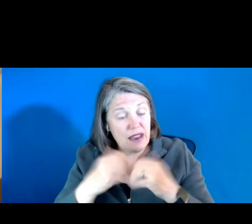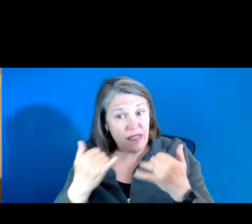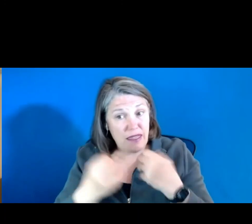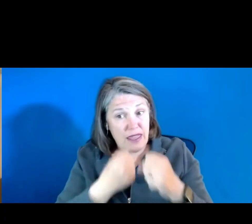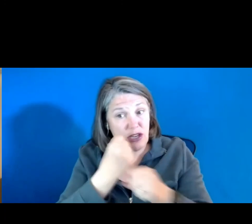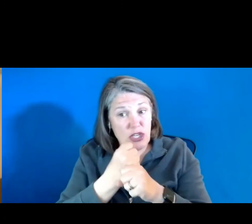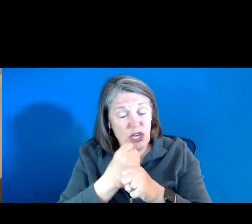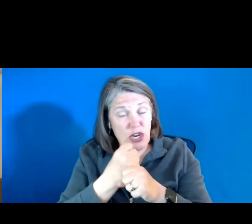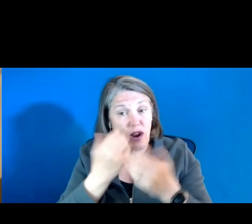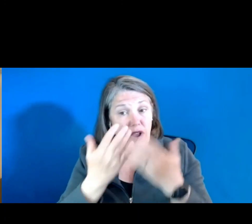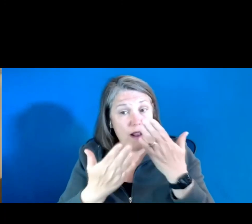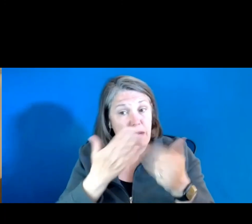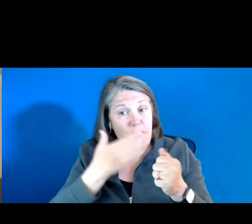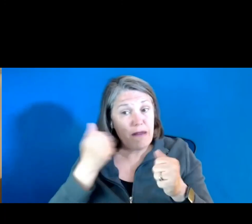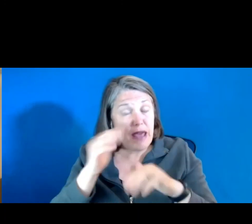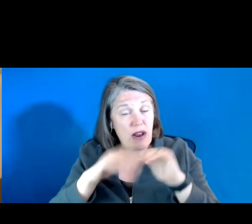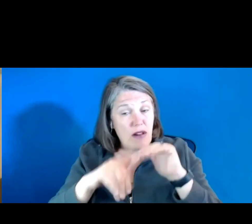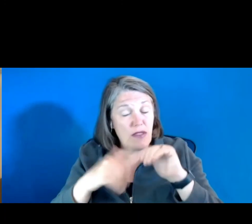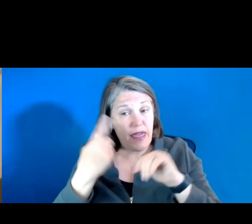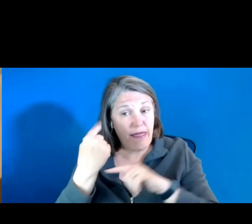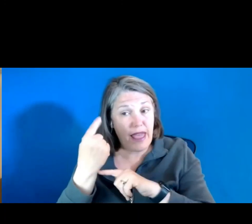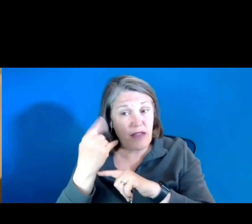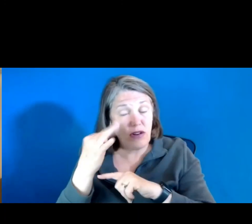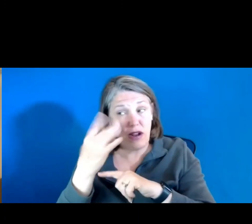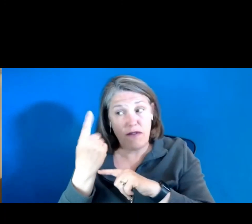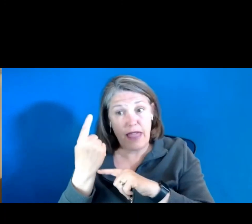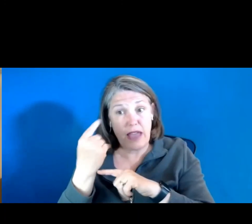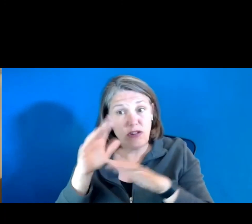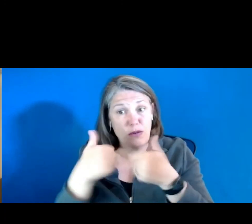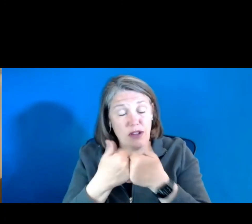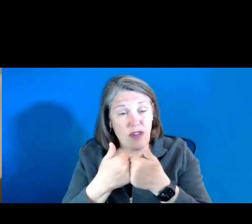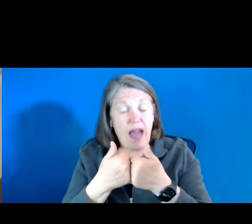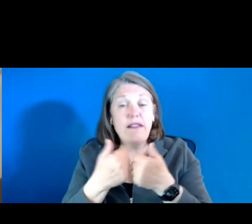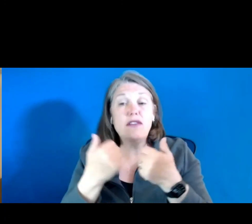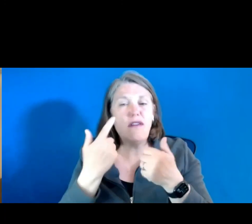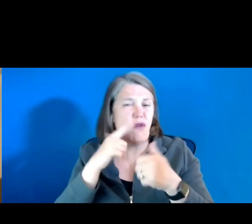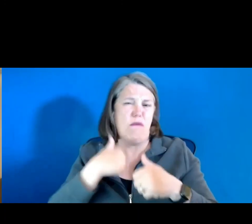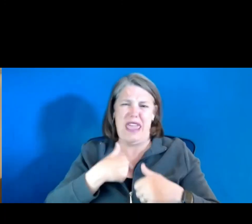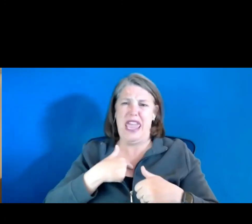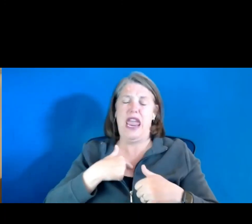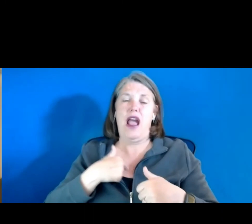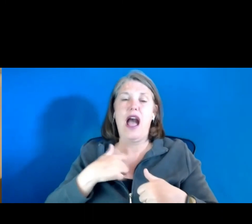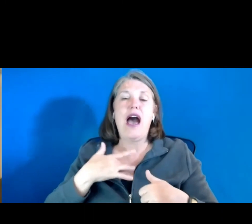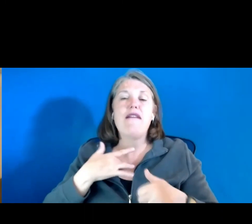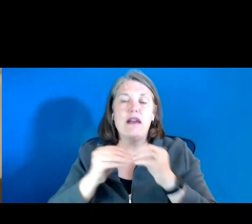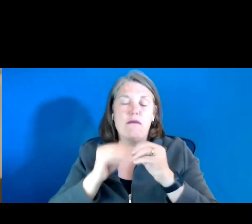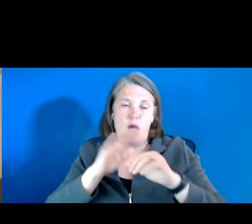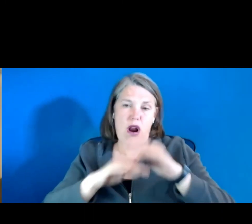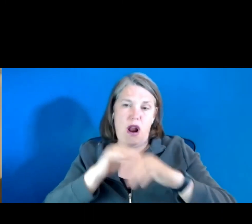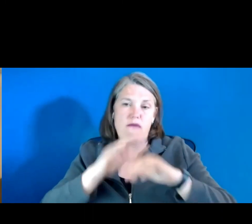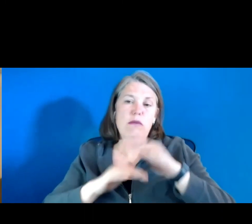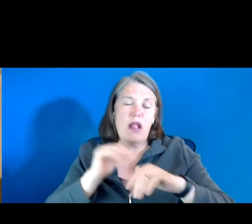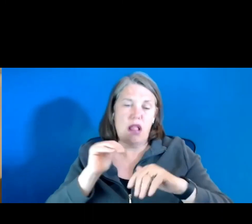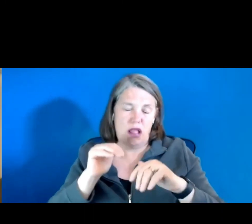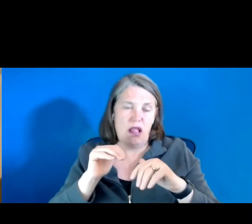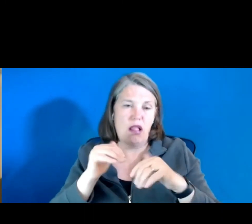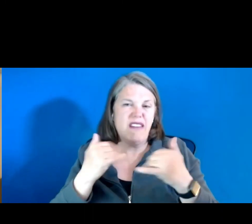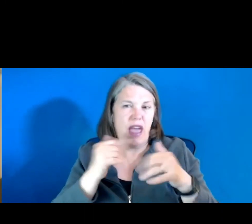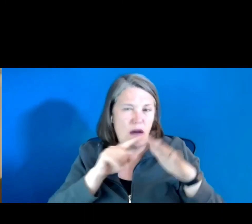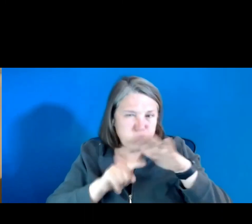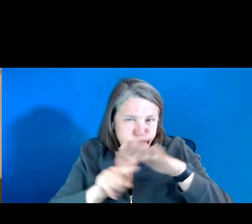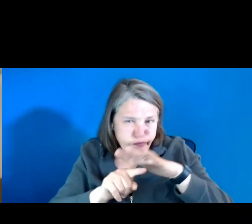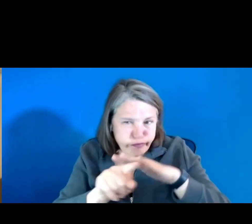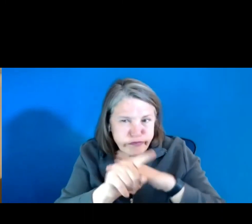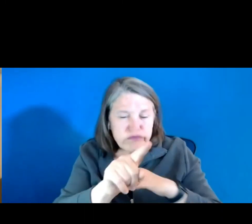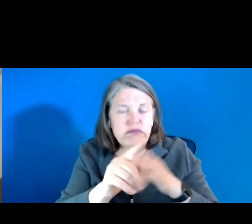may be better than last year. If, last year was a challenge at all, at least for me, I feel more comfortable, if you will, uh, navigating those kinds